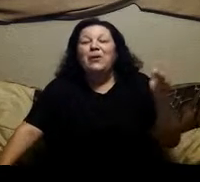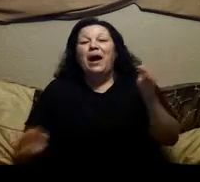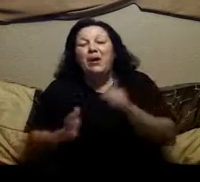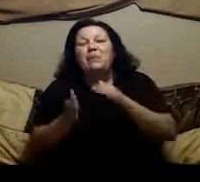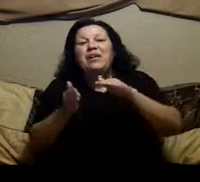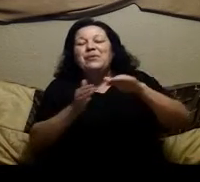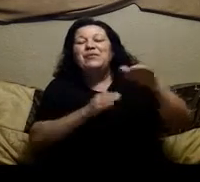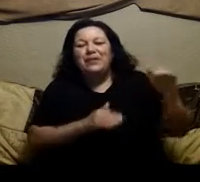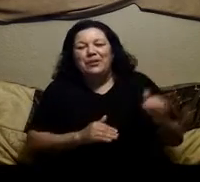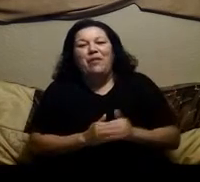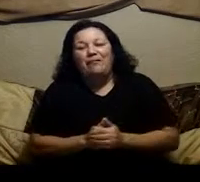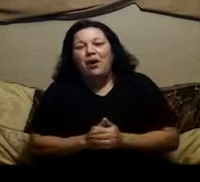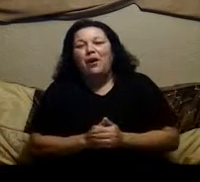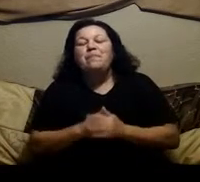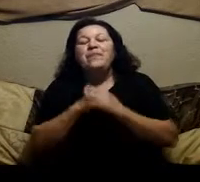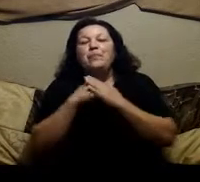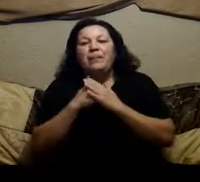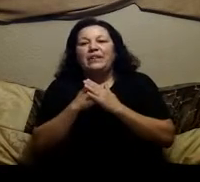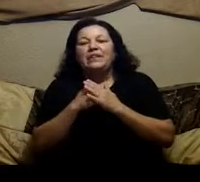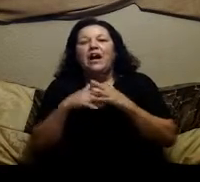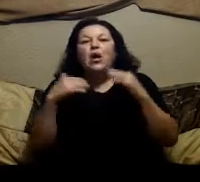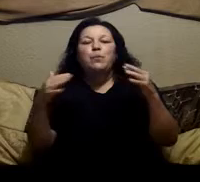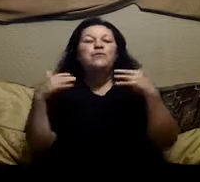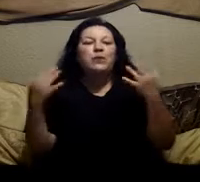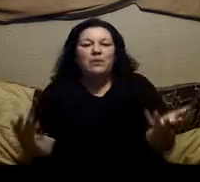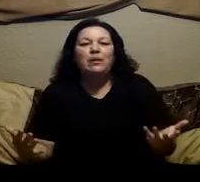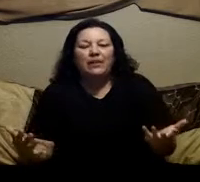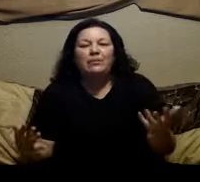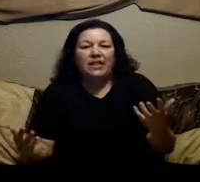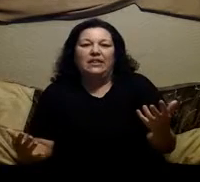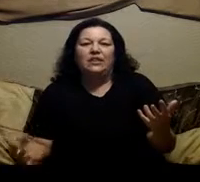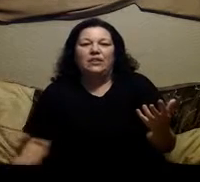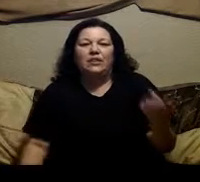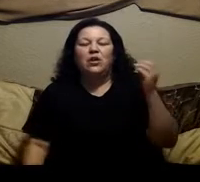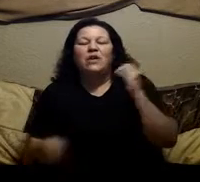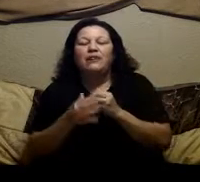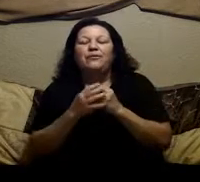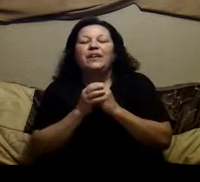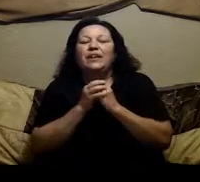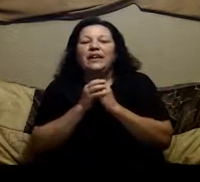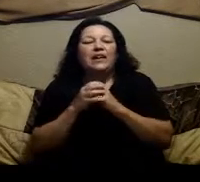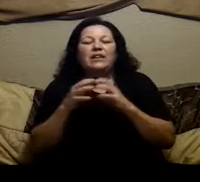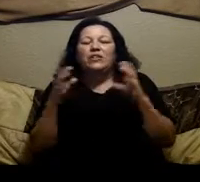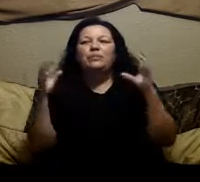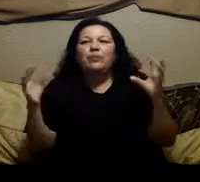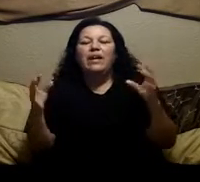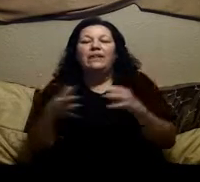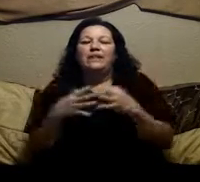know i hope that you don't ever have to go that far but i hope you feel me what i'm saying to you you know if just pray that